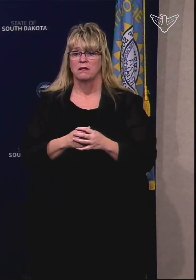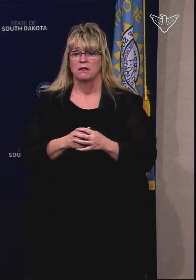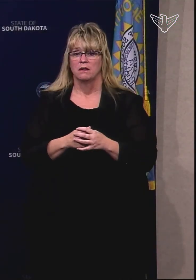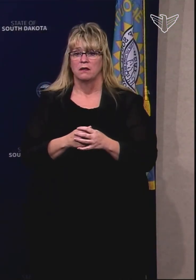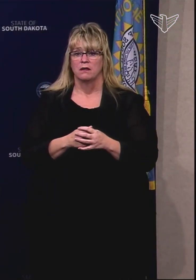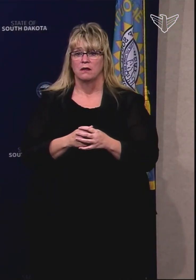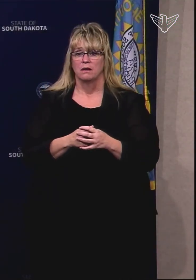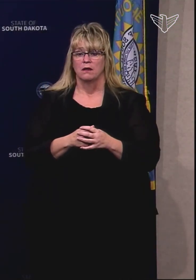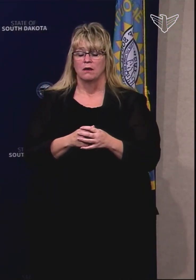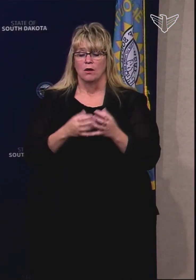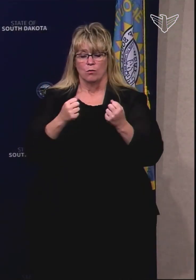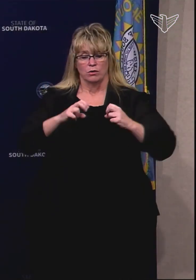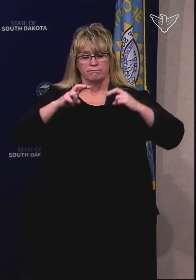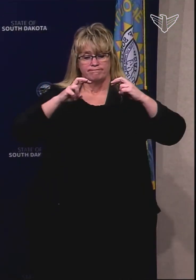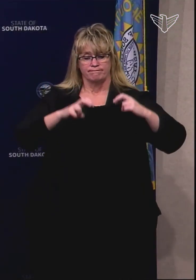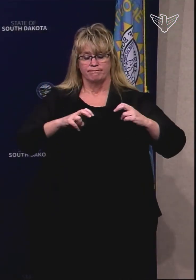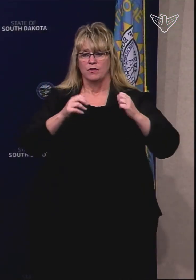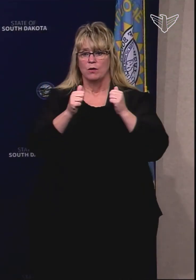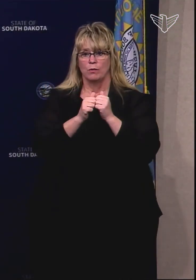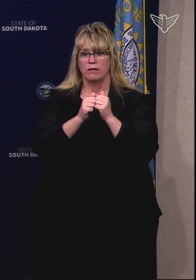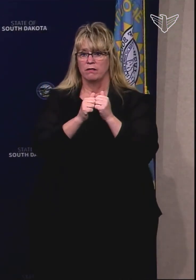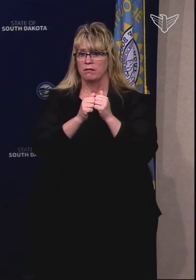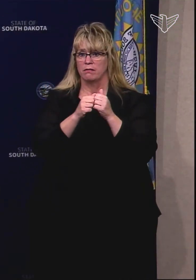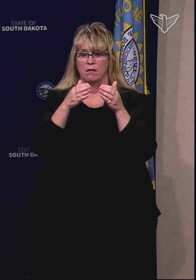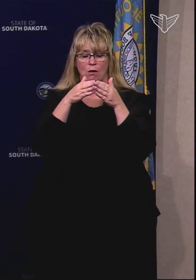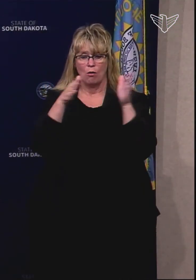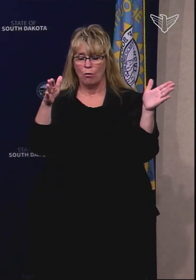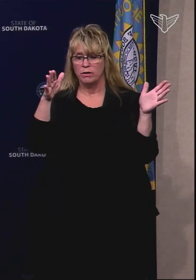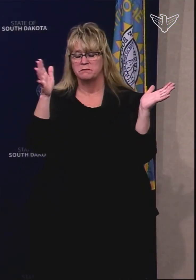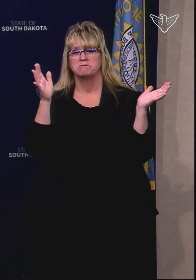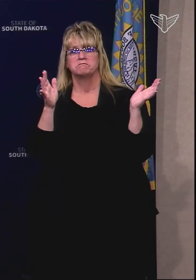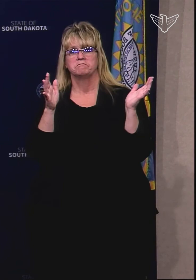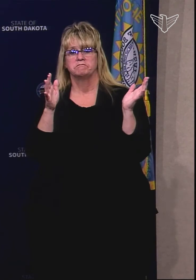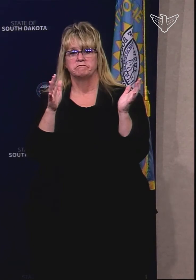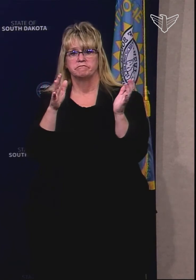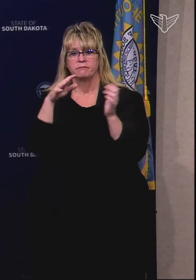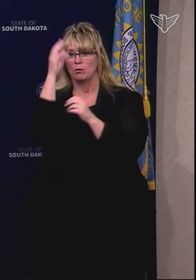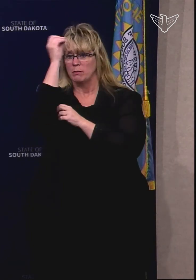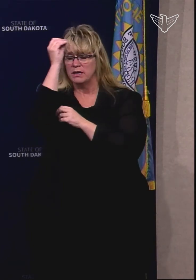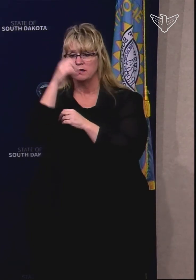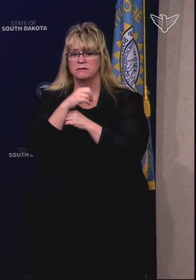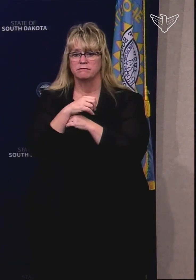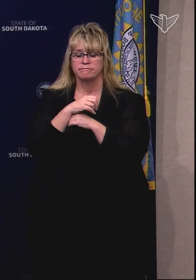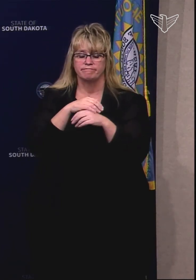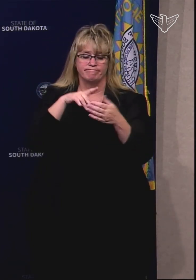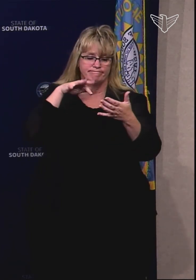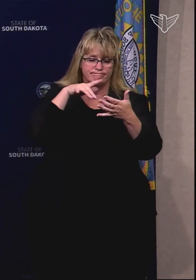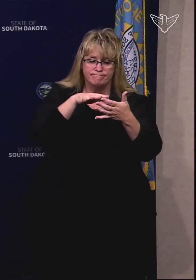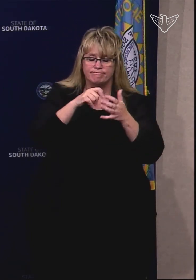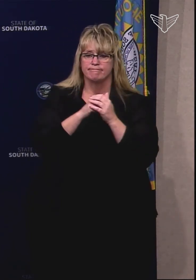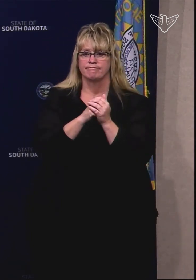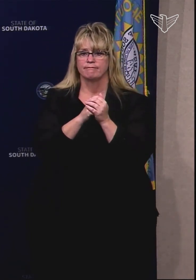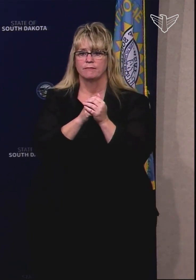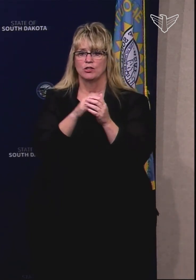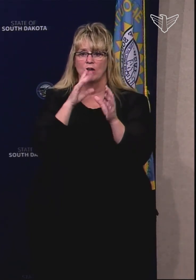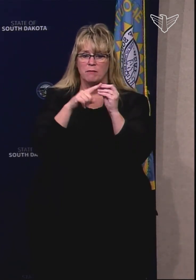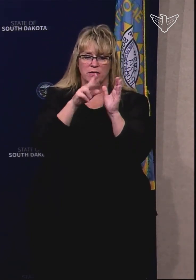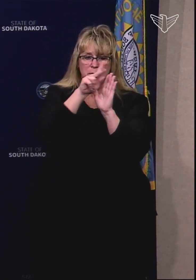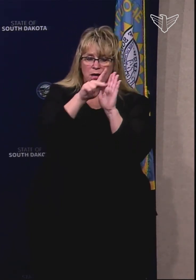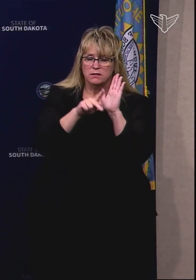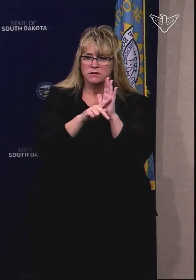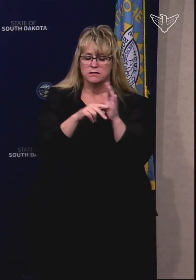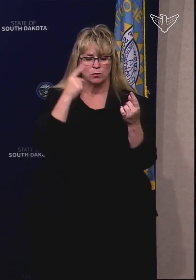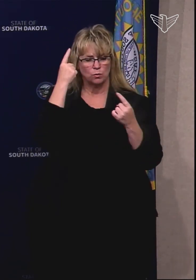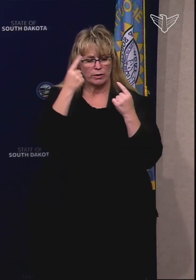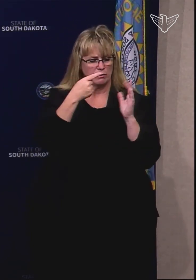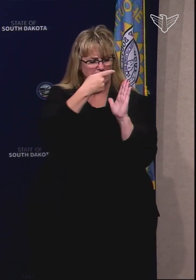sitting down with an open mind examining the data and the facts around each of these policies and